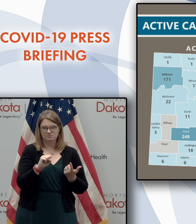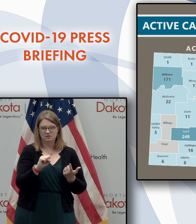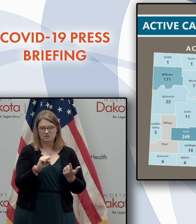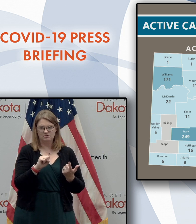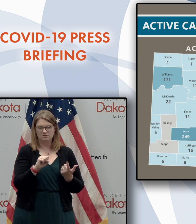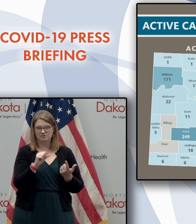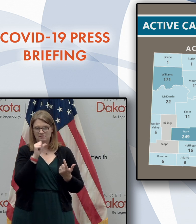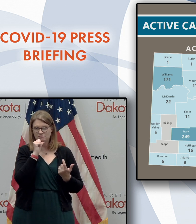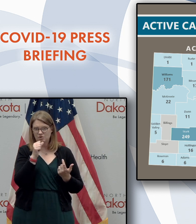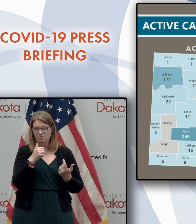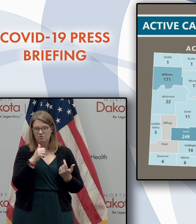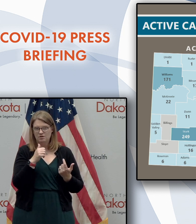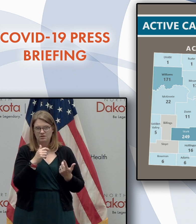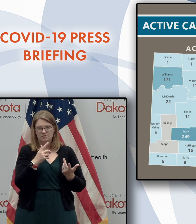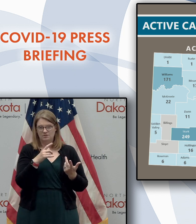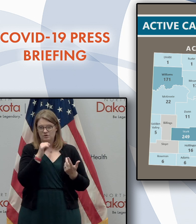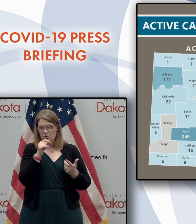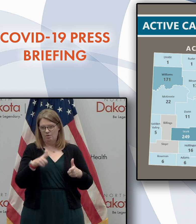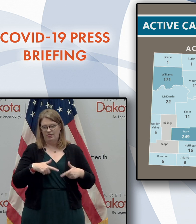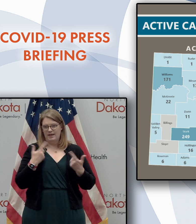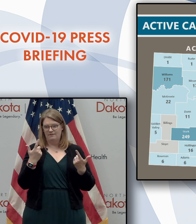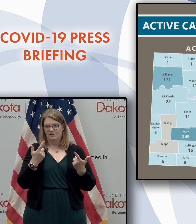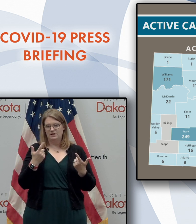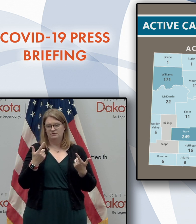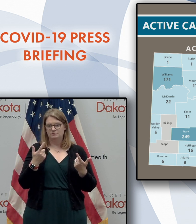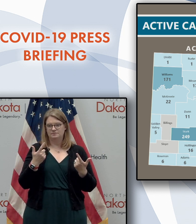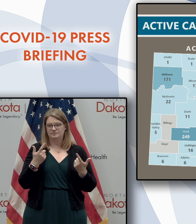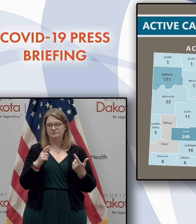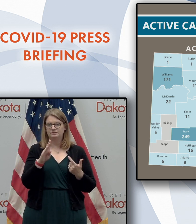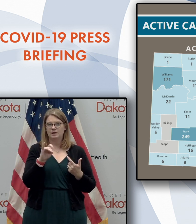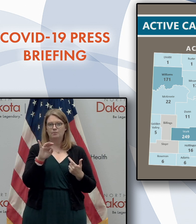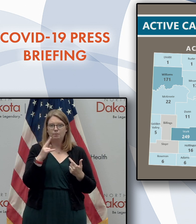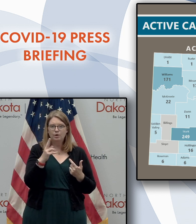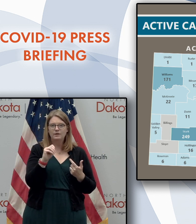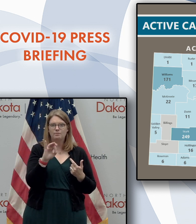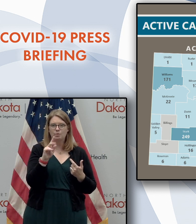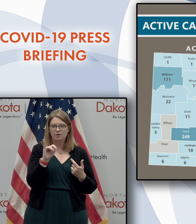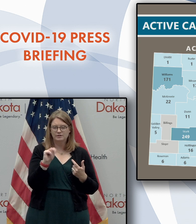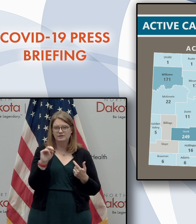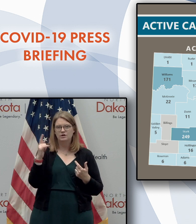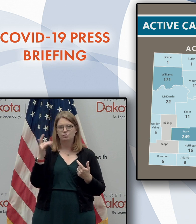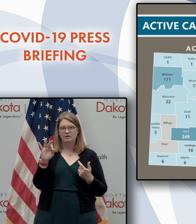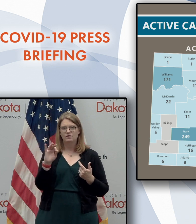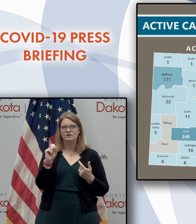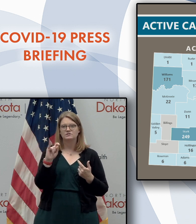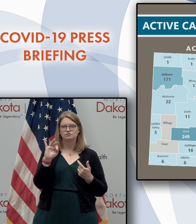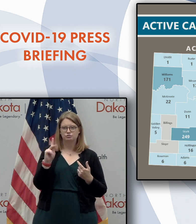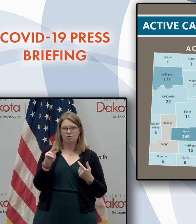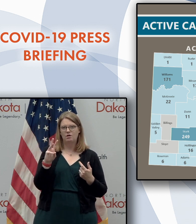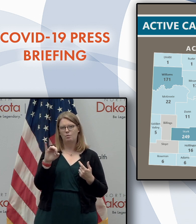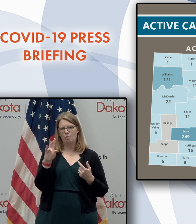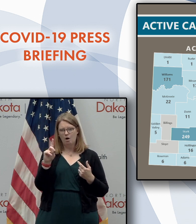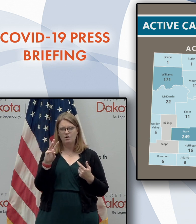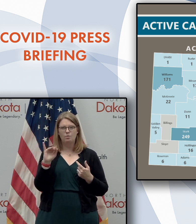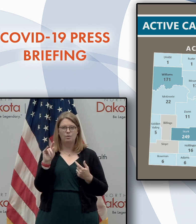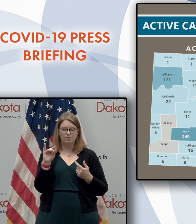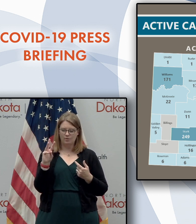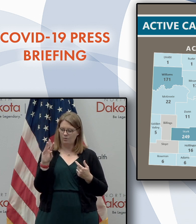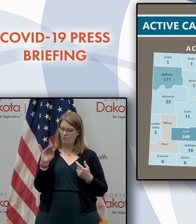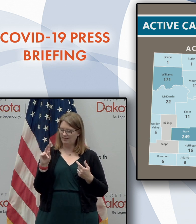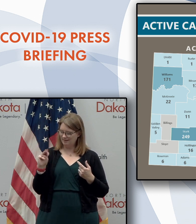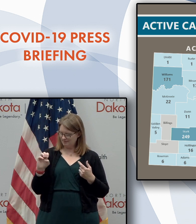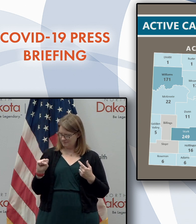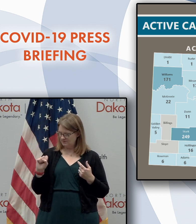active cases, so if you don't live in in Burley or Morton or Grand Forks or Stark or Cass or Ward or Williams or Stutzman,